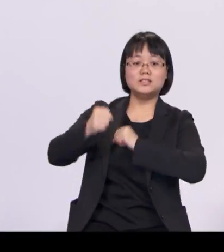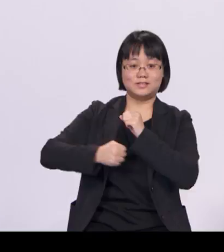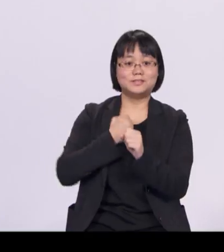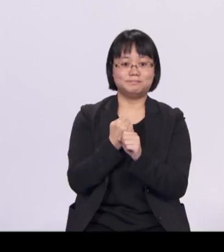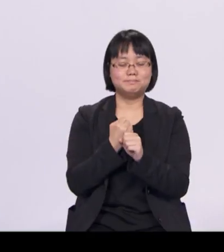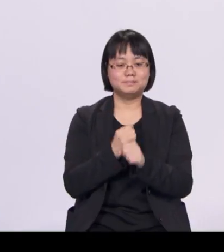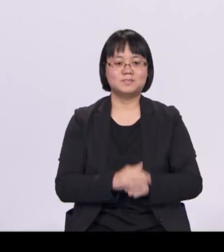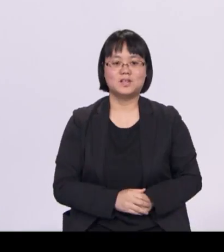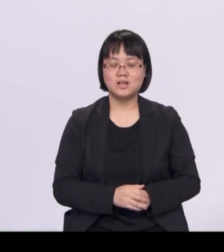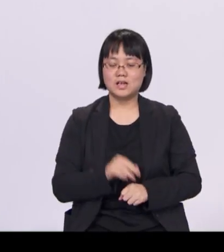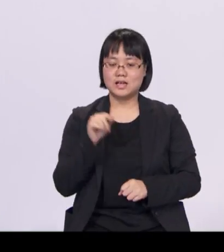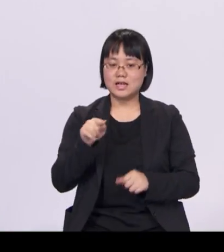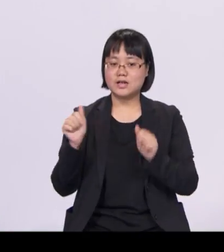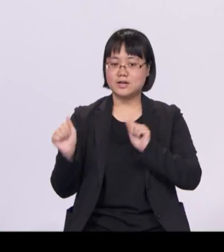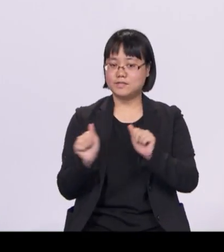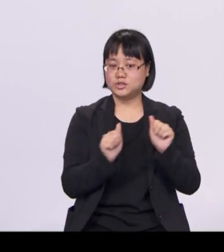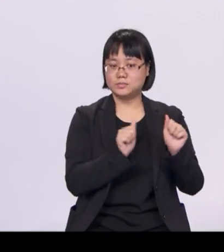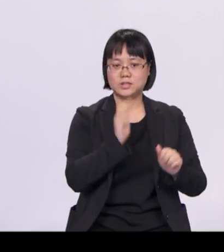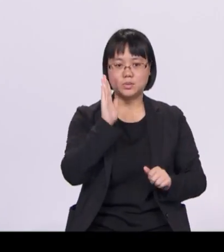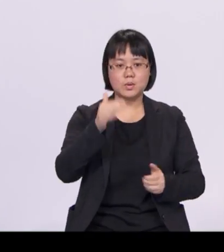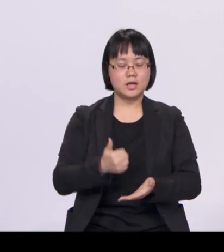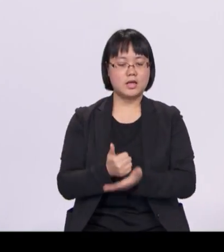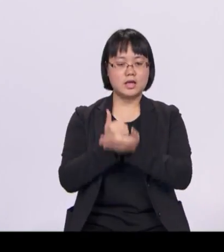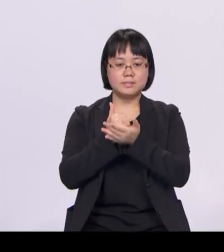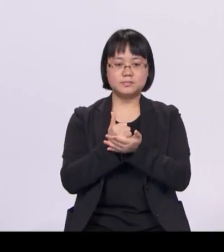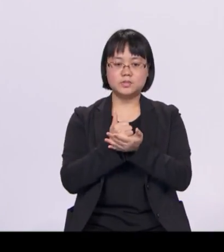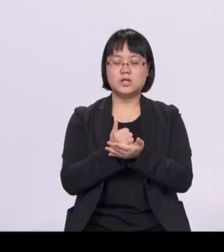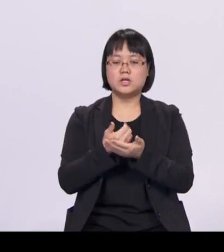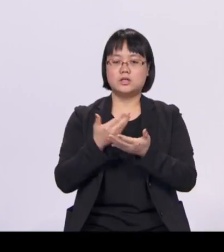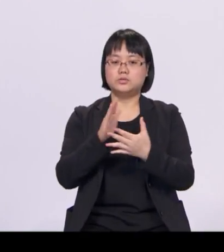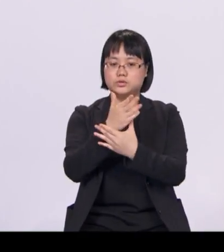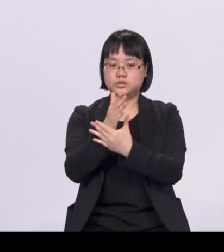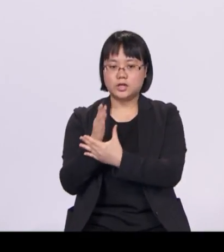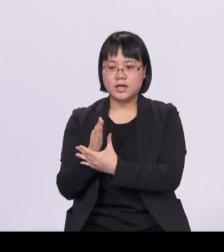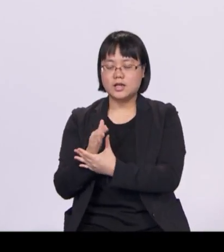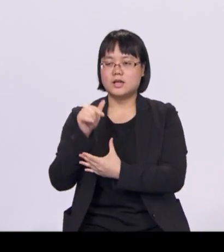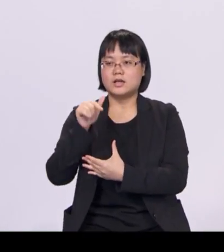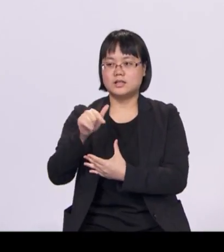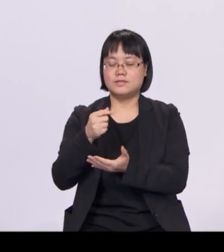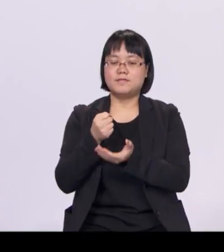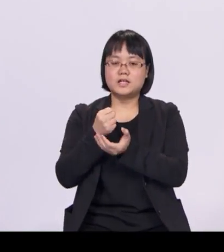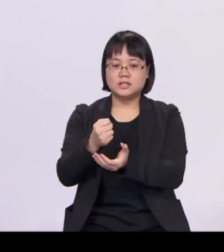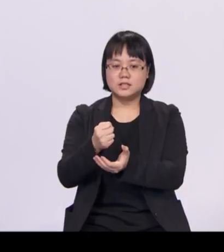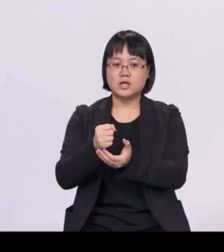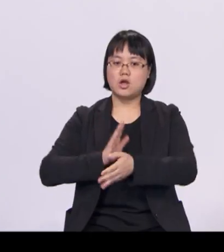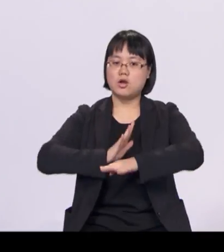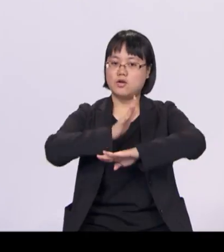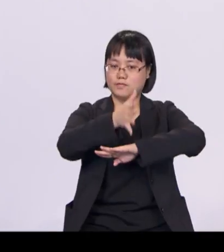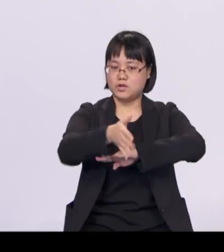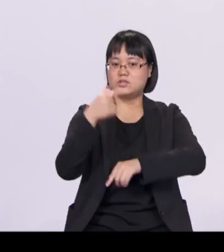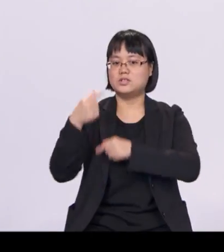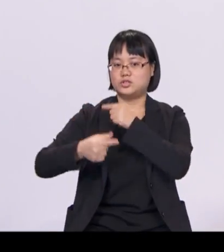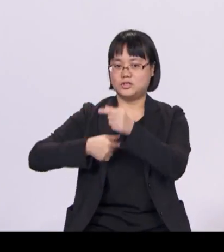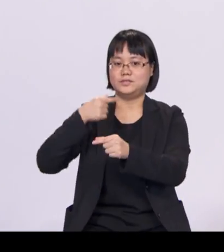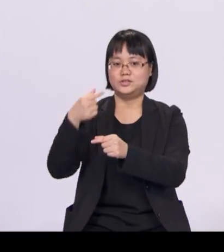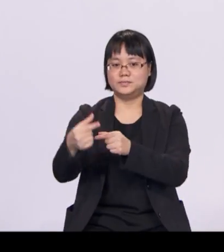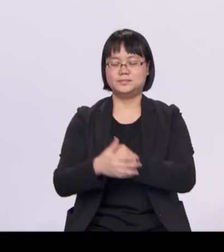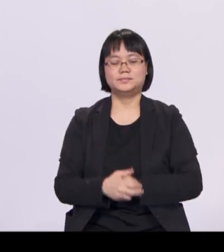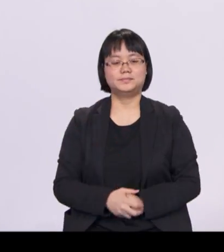will hence help distribute the share of funding more equitably across generations. For